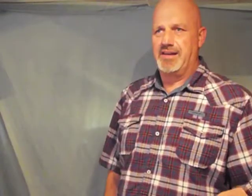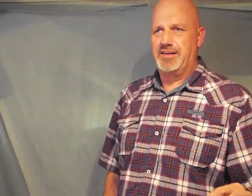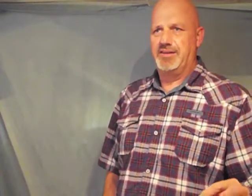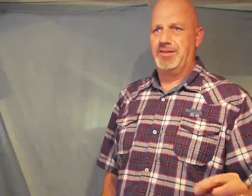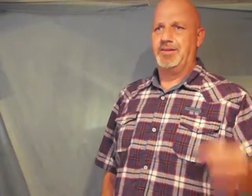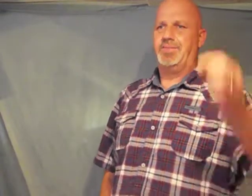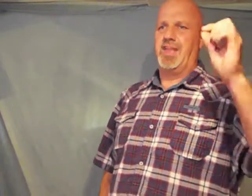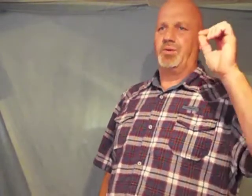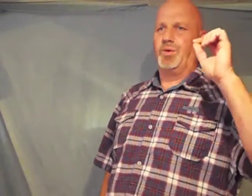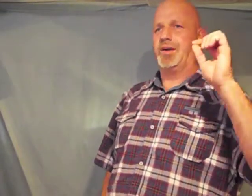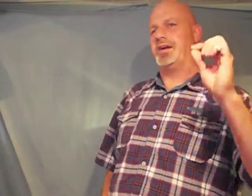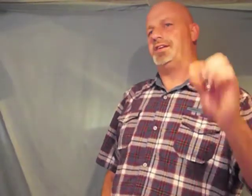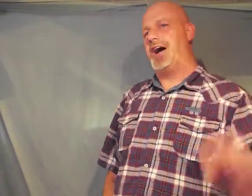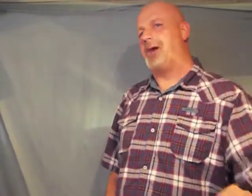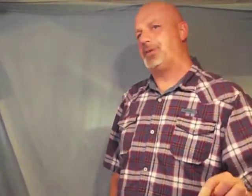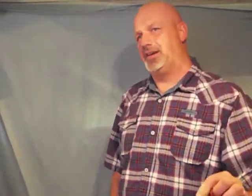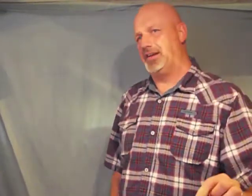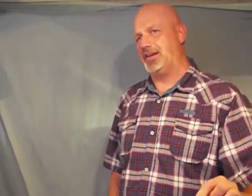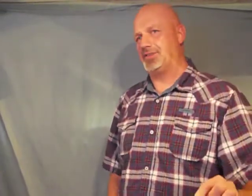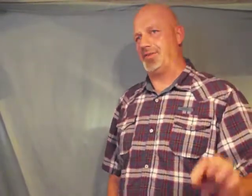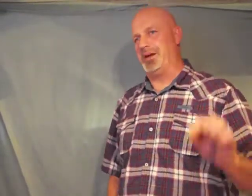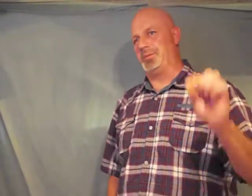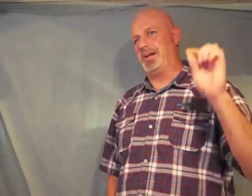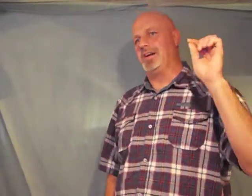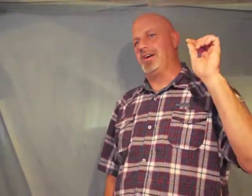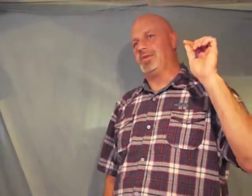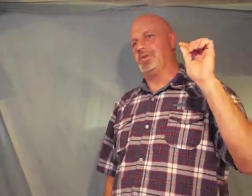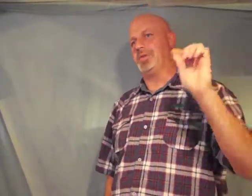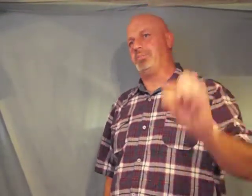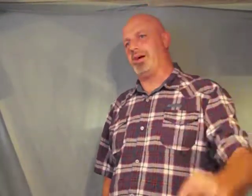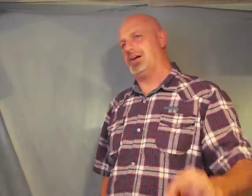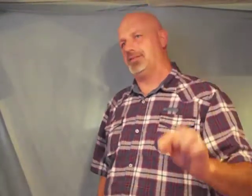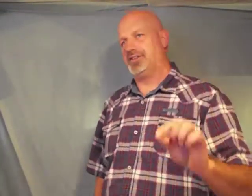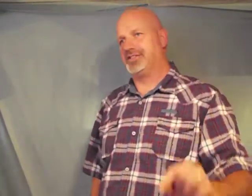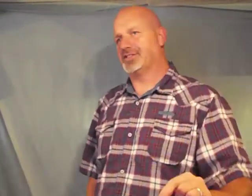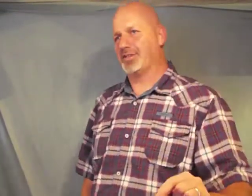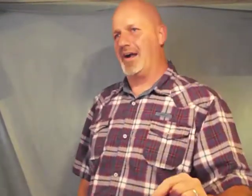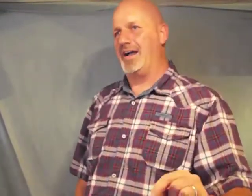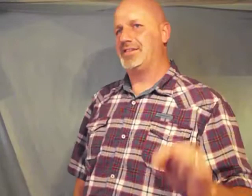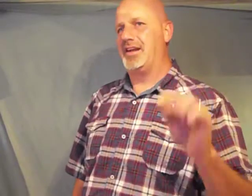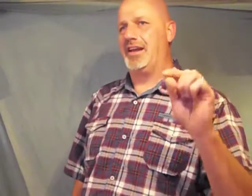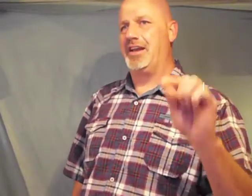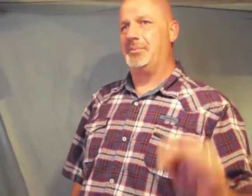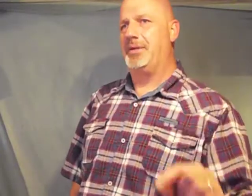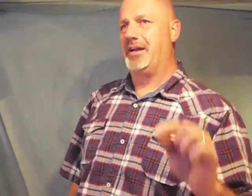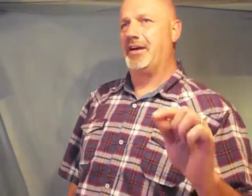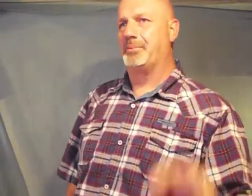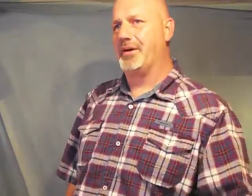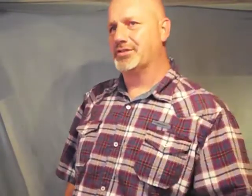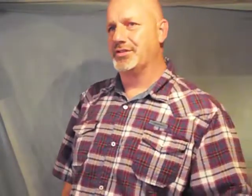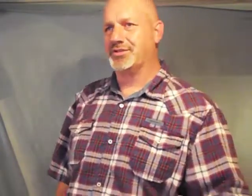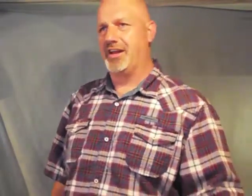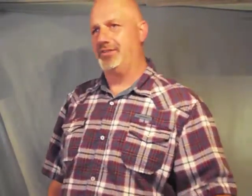and we are adopted in his family through the blood of Jesus Christ and him being our personal savior